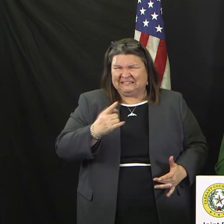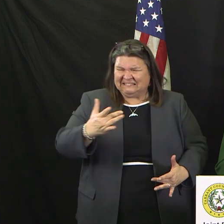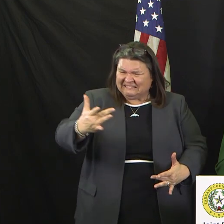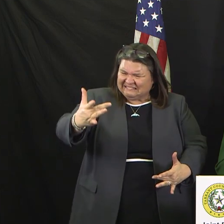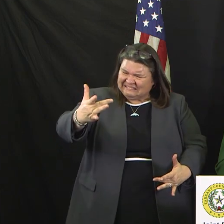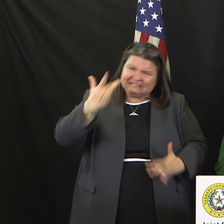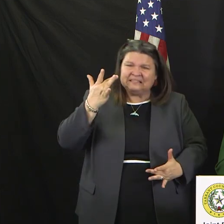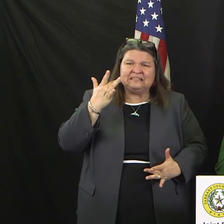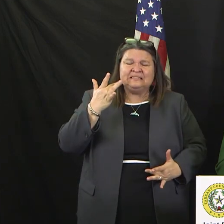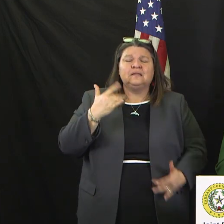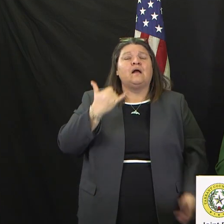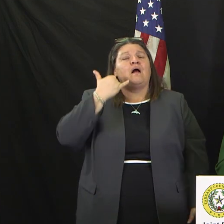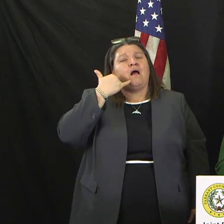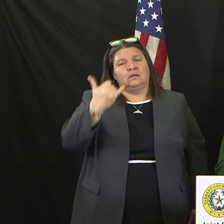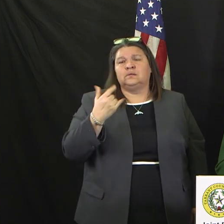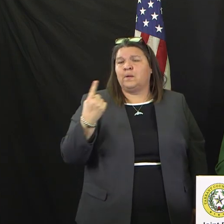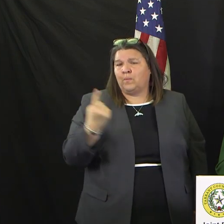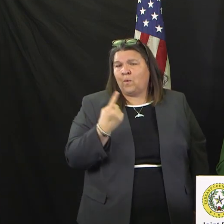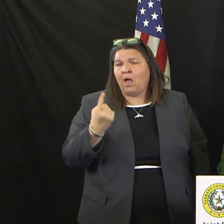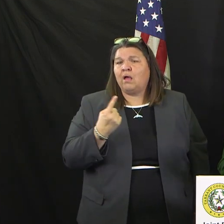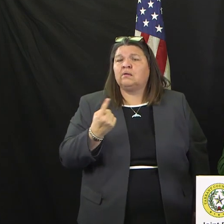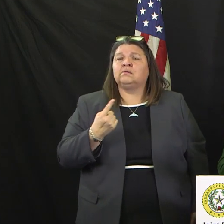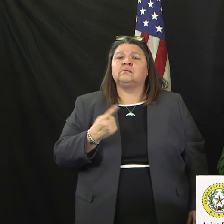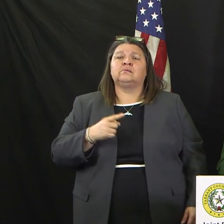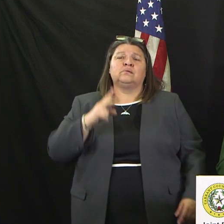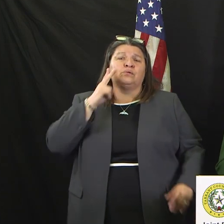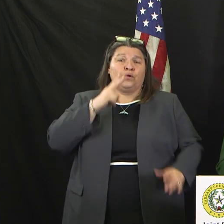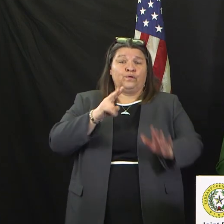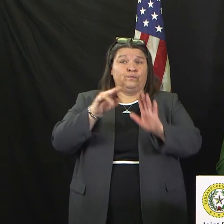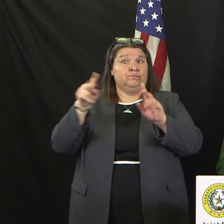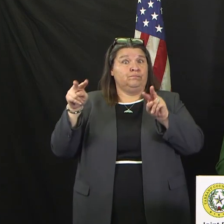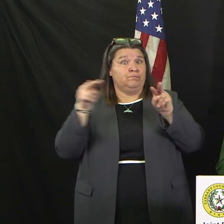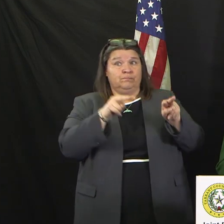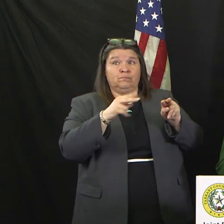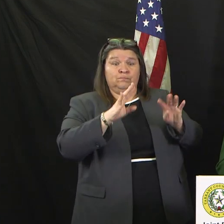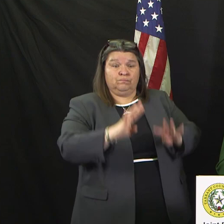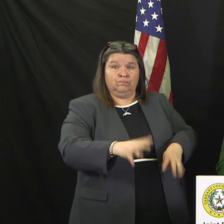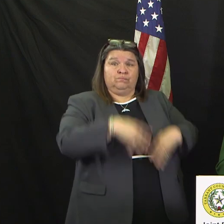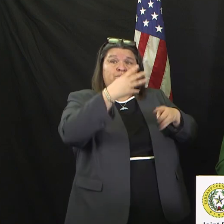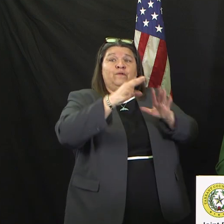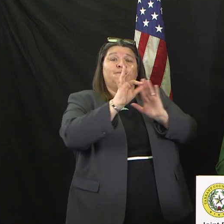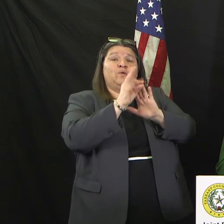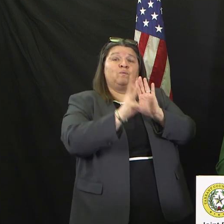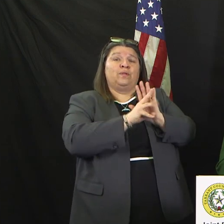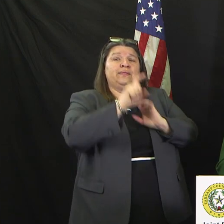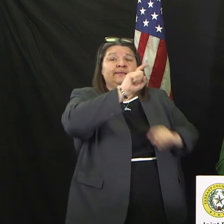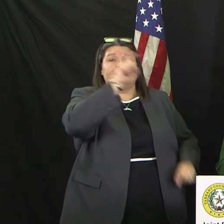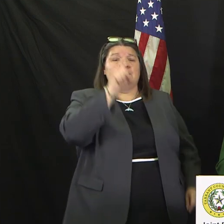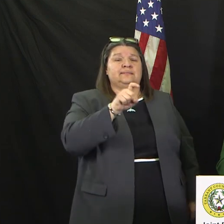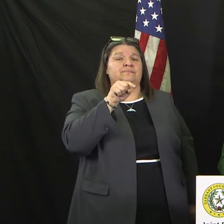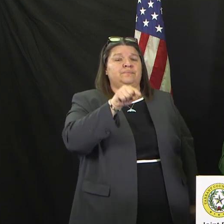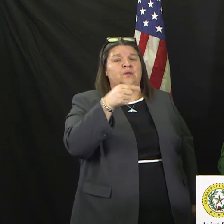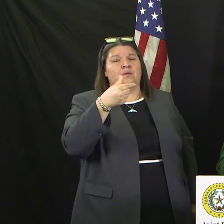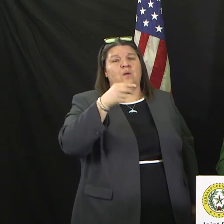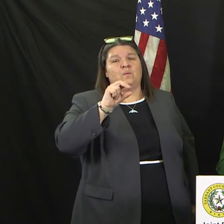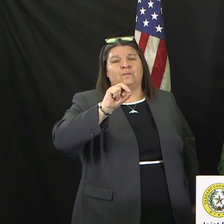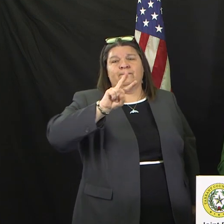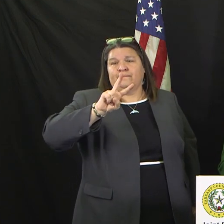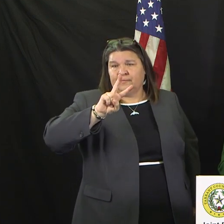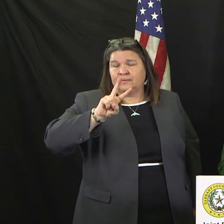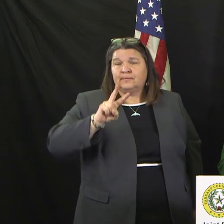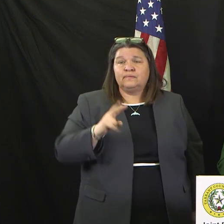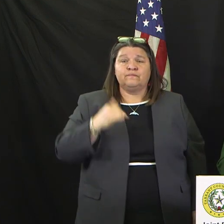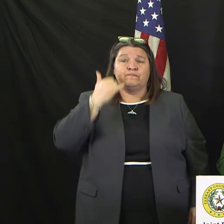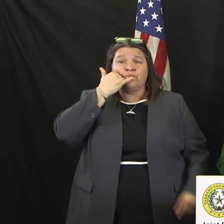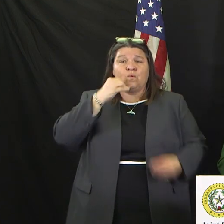Go to Fort WorthTexas.gov's website, and you can send us questions. Call my office. Call the chief